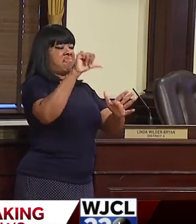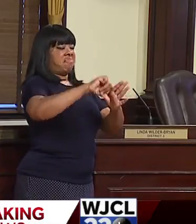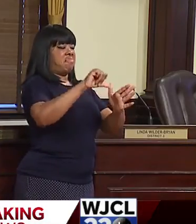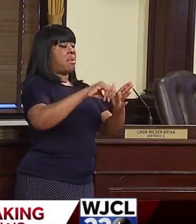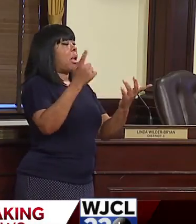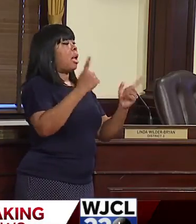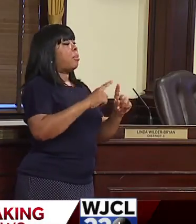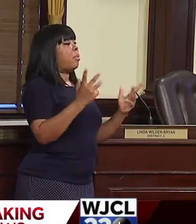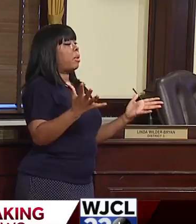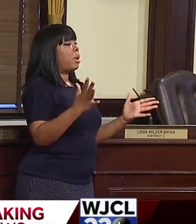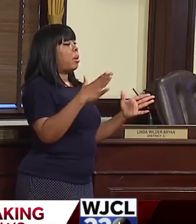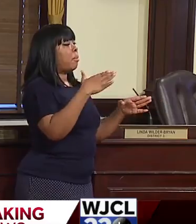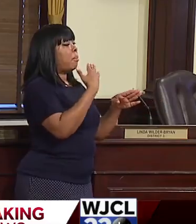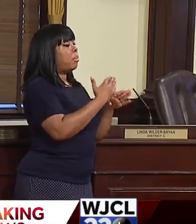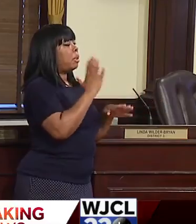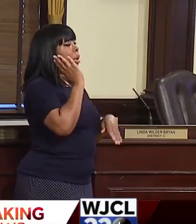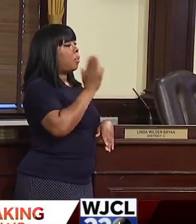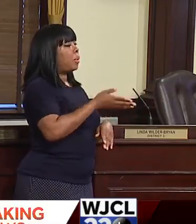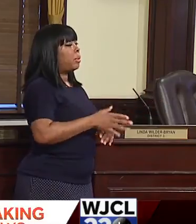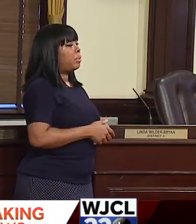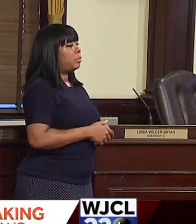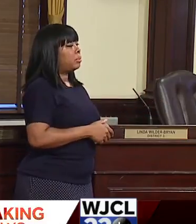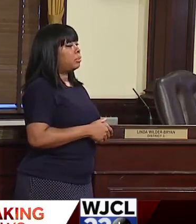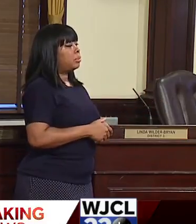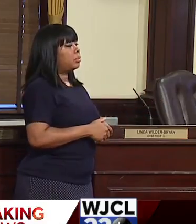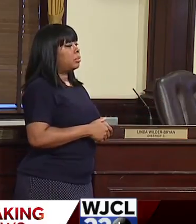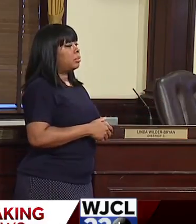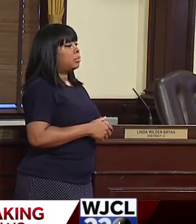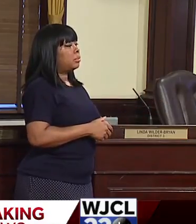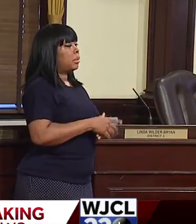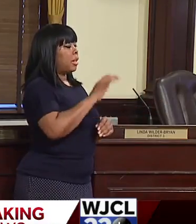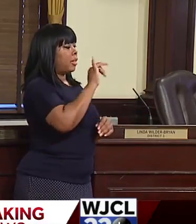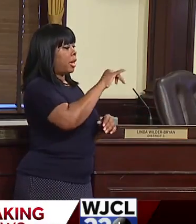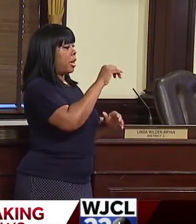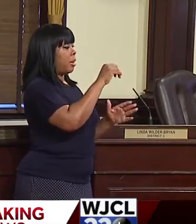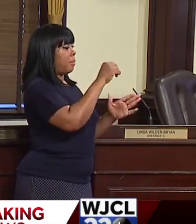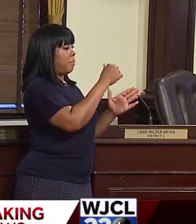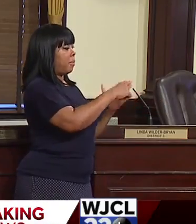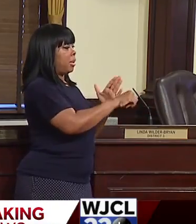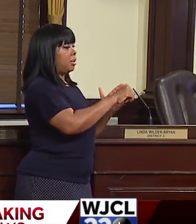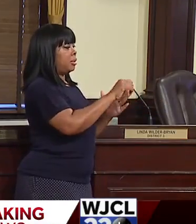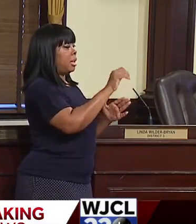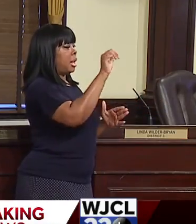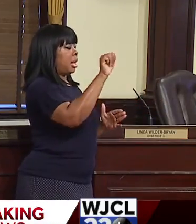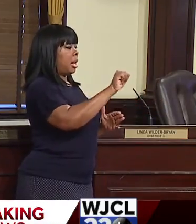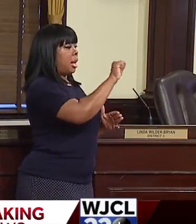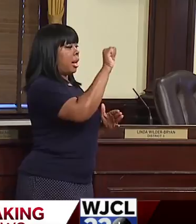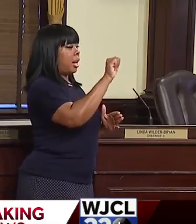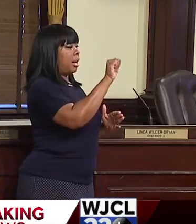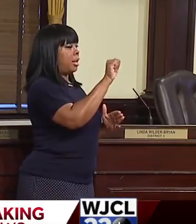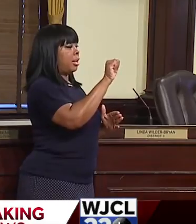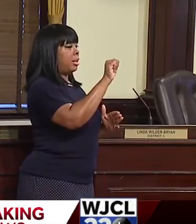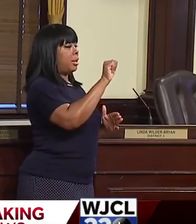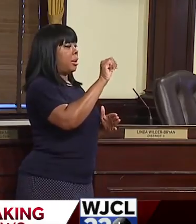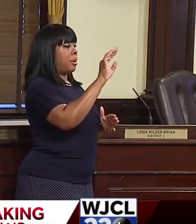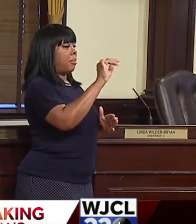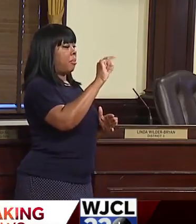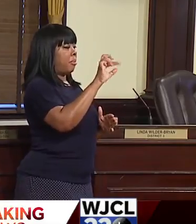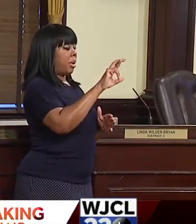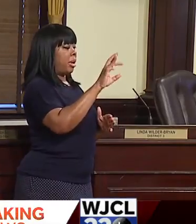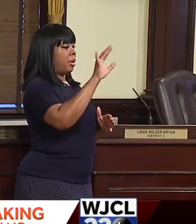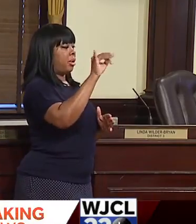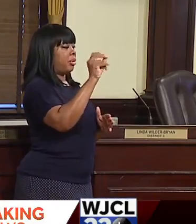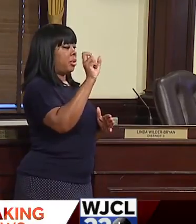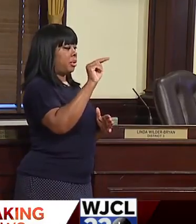find themselves blocked again. And so for commercial purposes, that page is at mayor johnson, SAB mayor